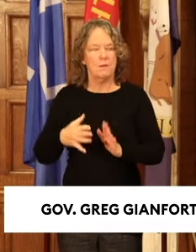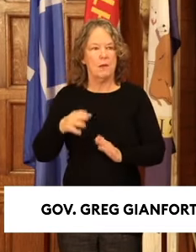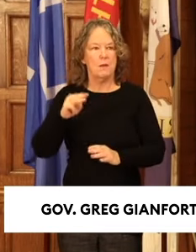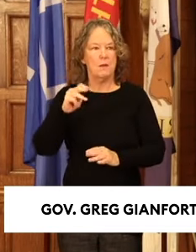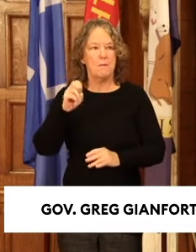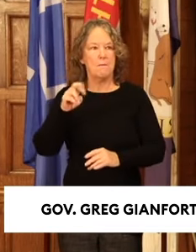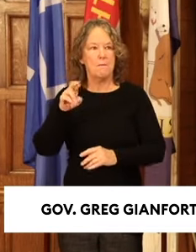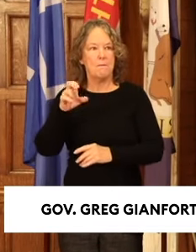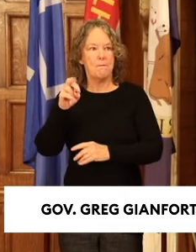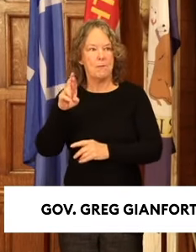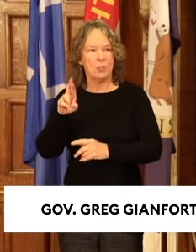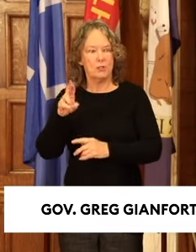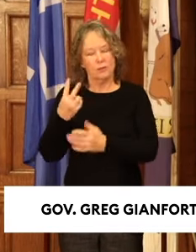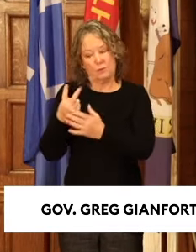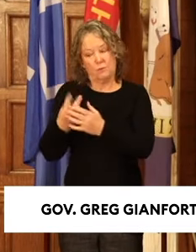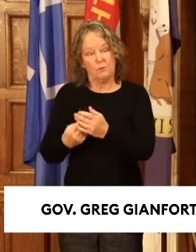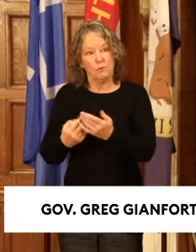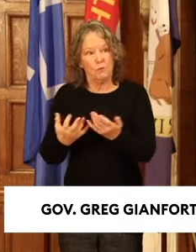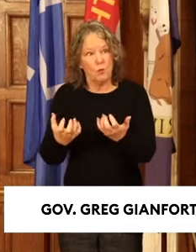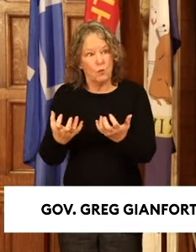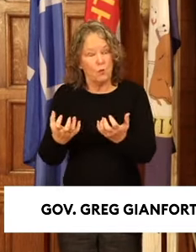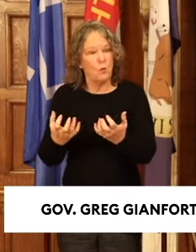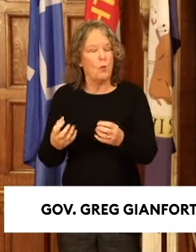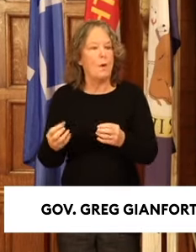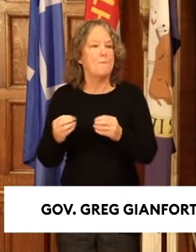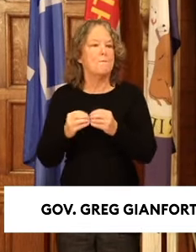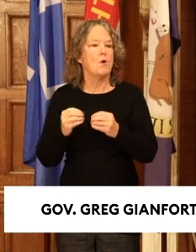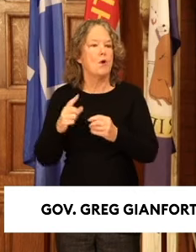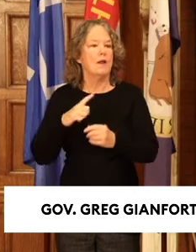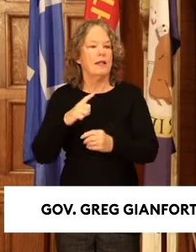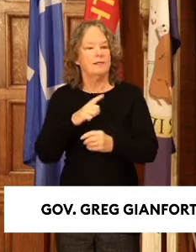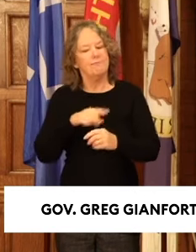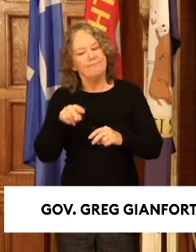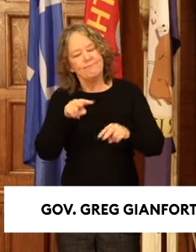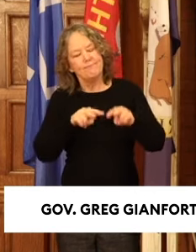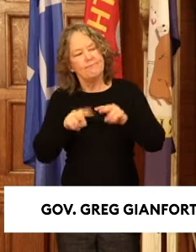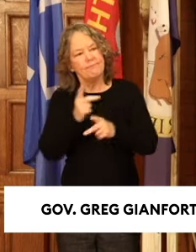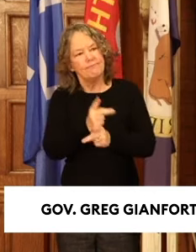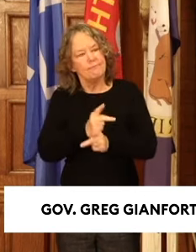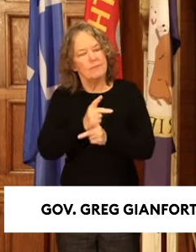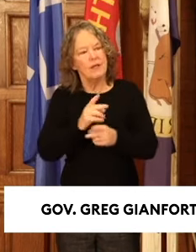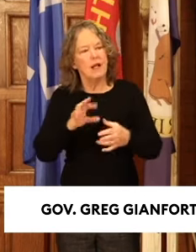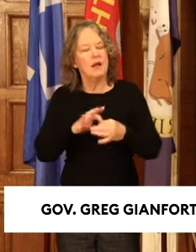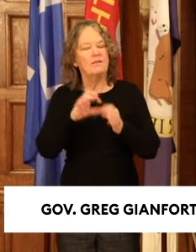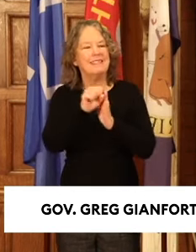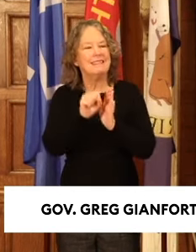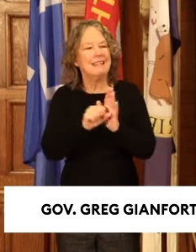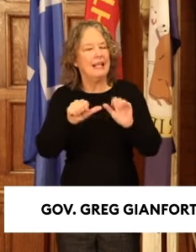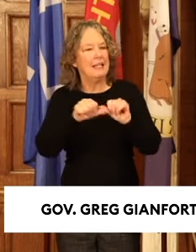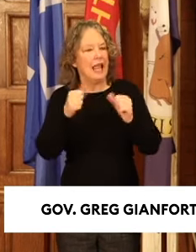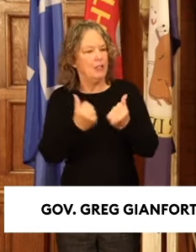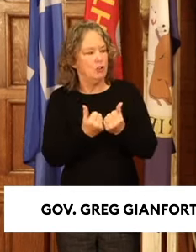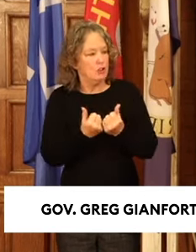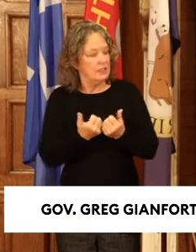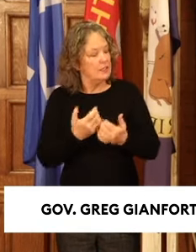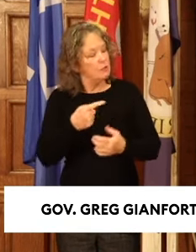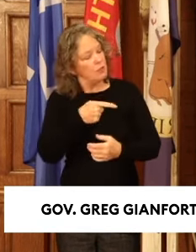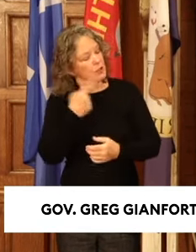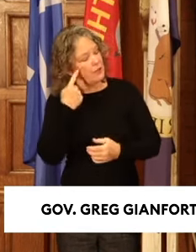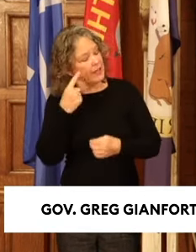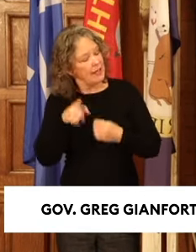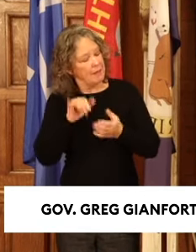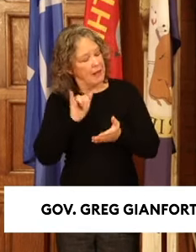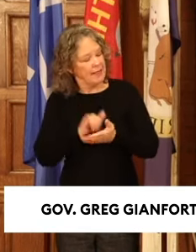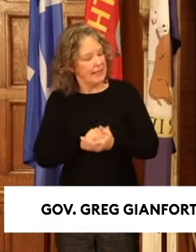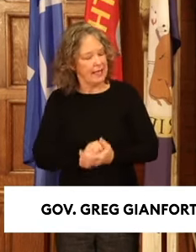Both seem to seek some more legislative oversight of state agencies. I'm curious what make of those efforts and if you think what you